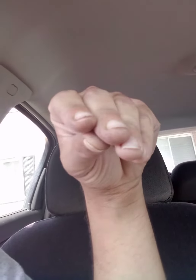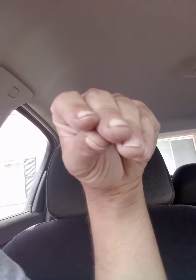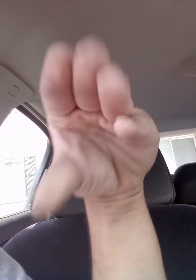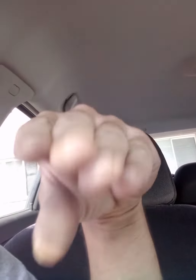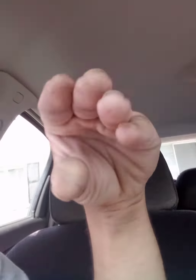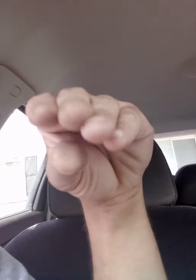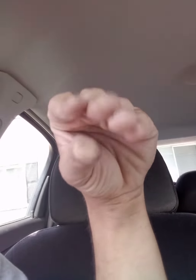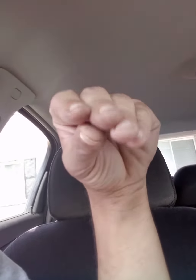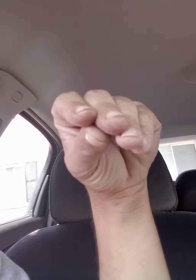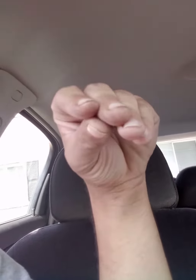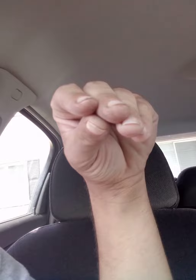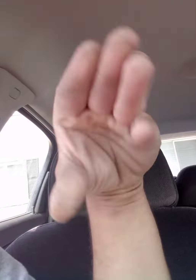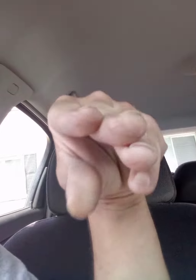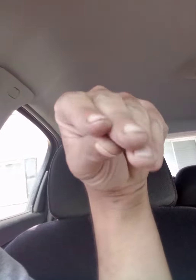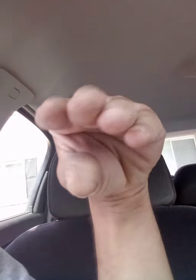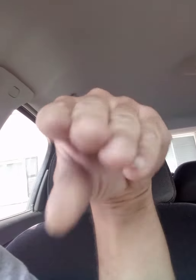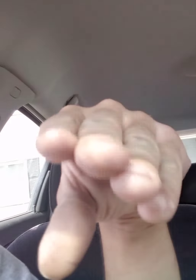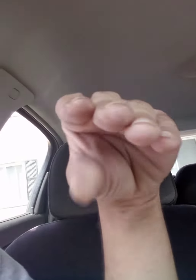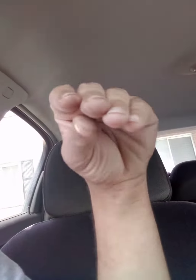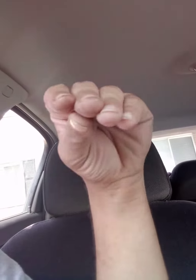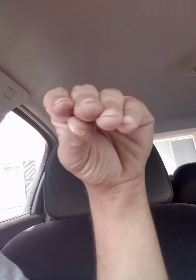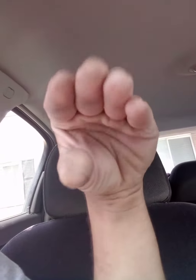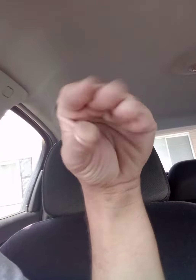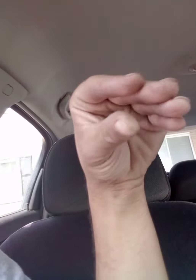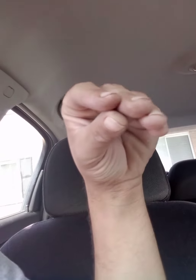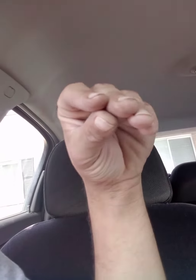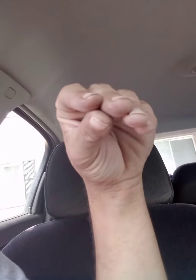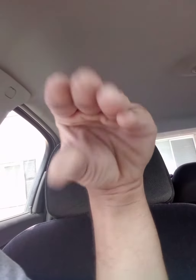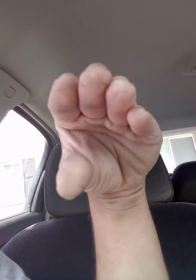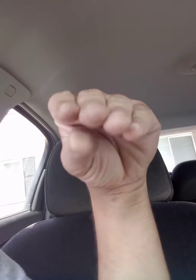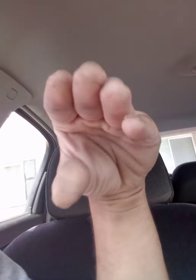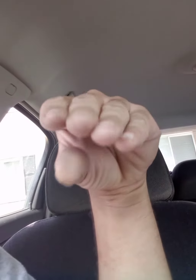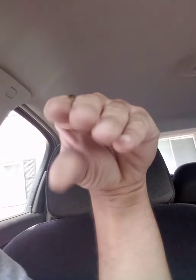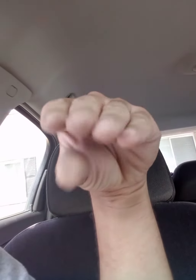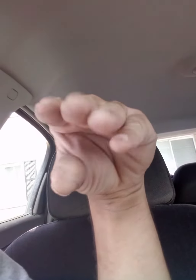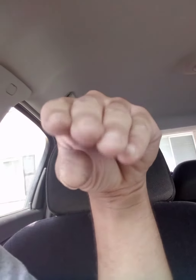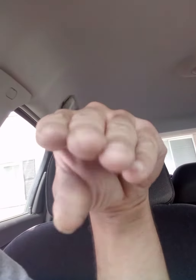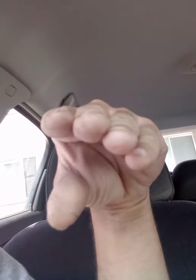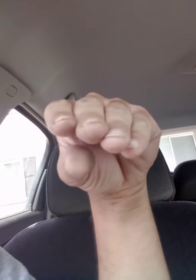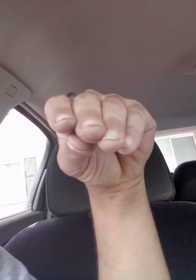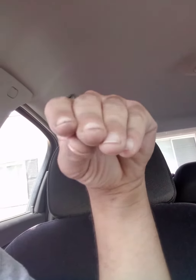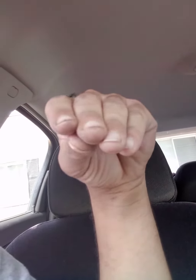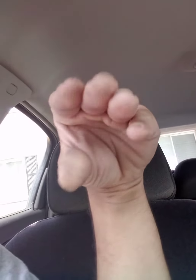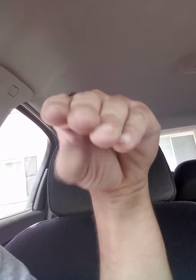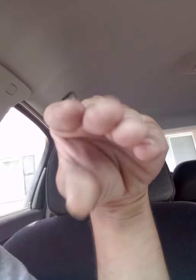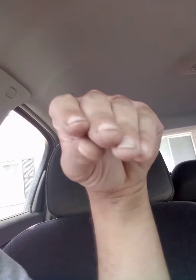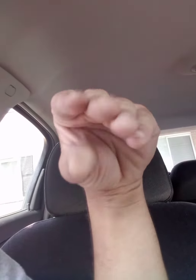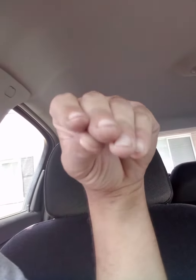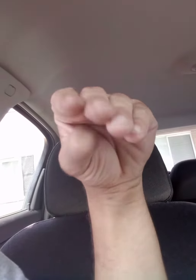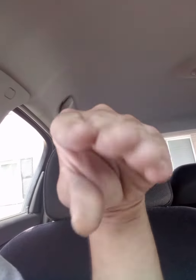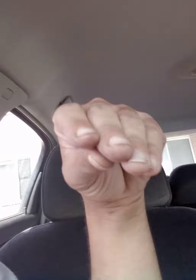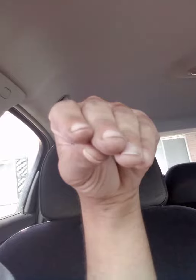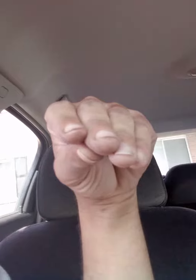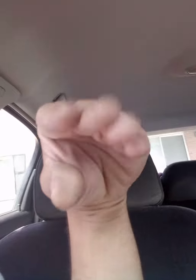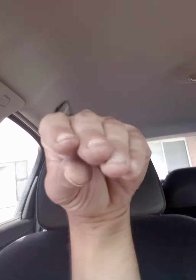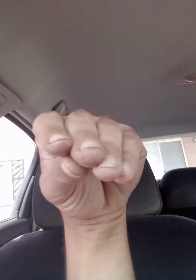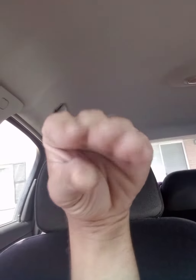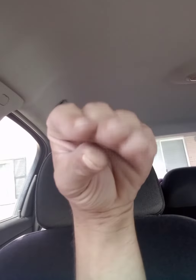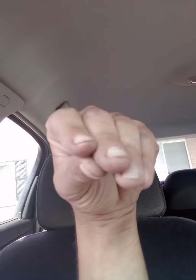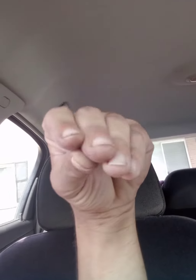don't jack off do not jack off don't beat your meat that drains you and makes you weak now trust me i'm a right hand god damn it i should know